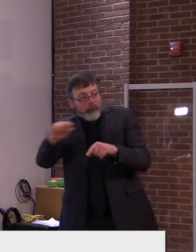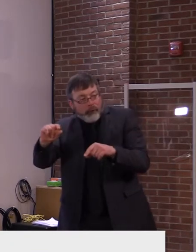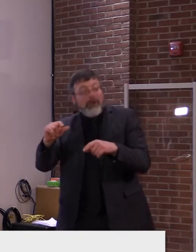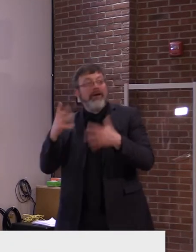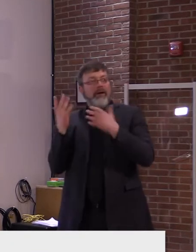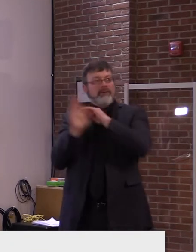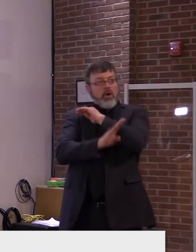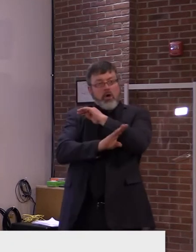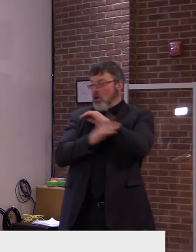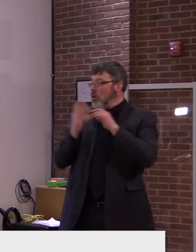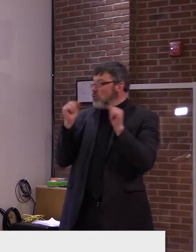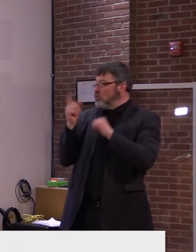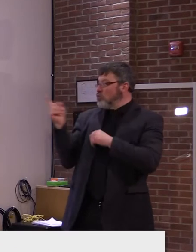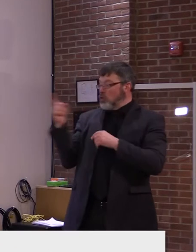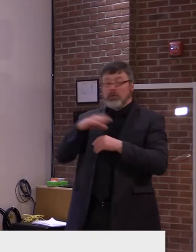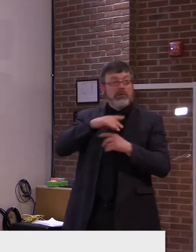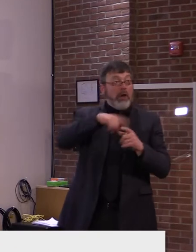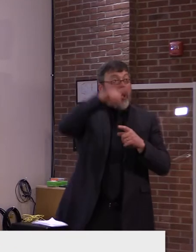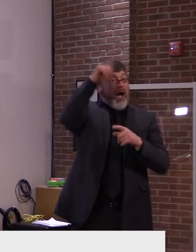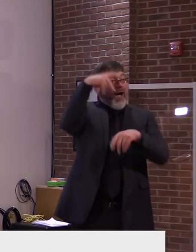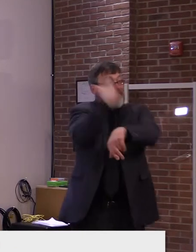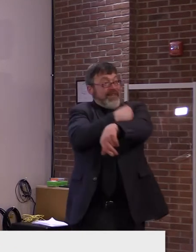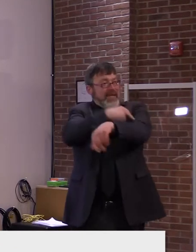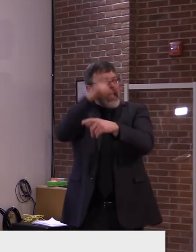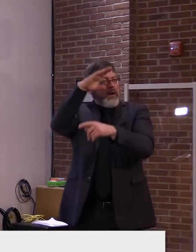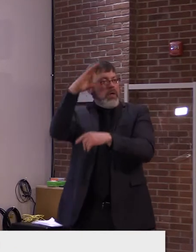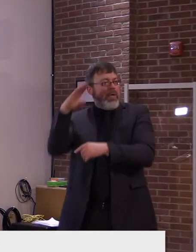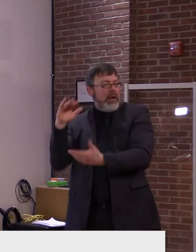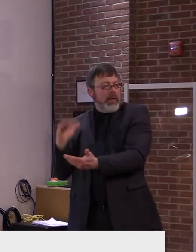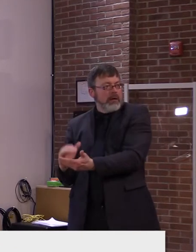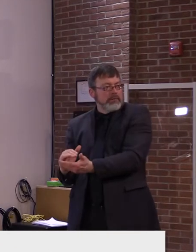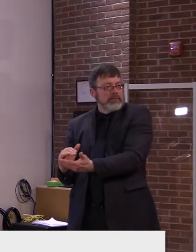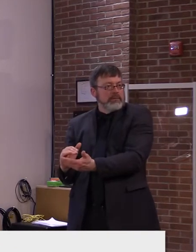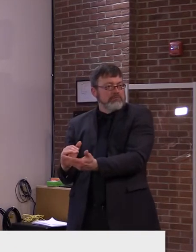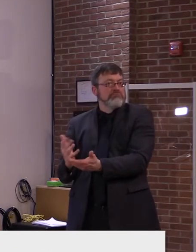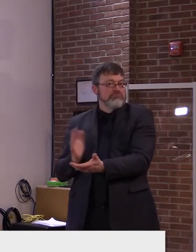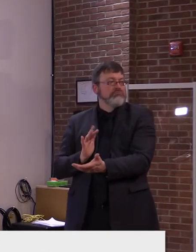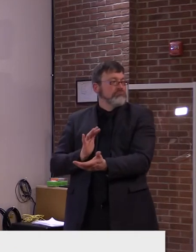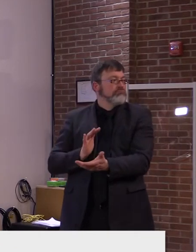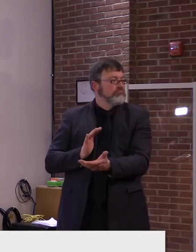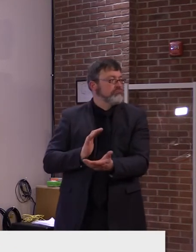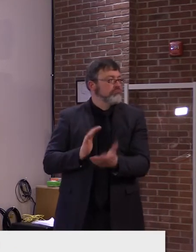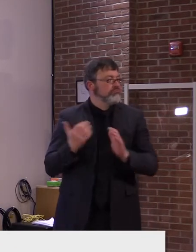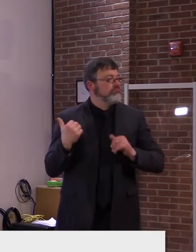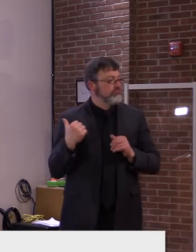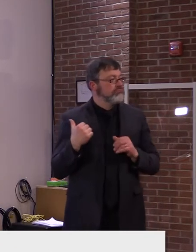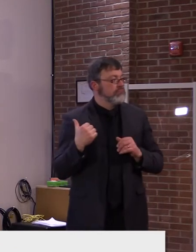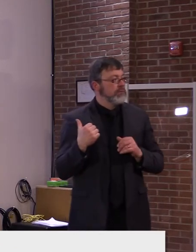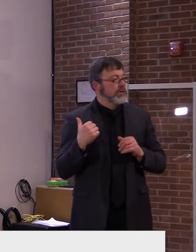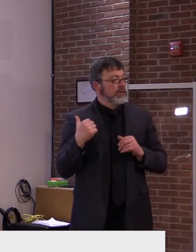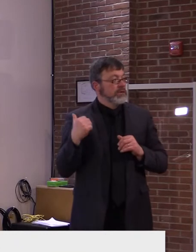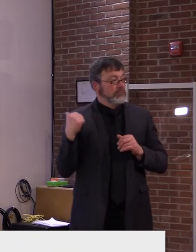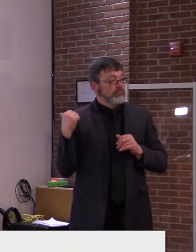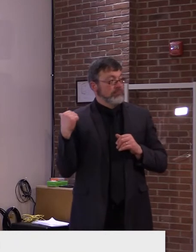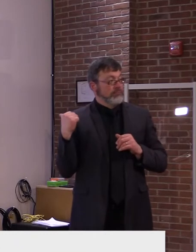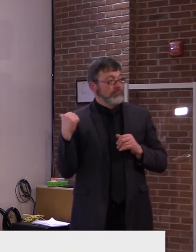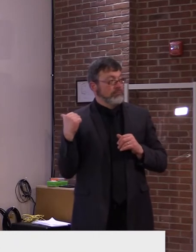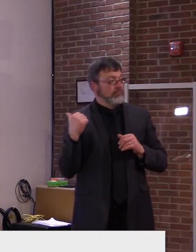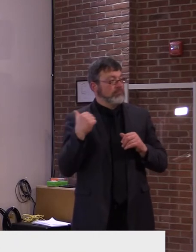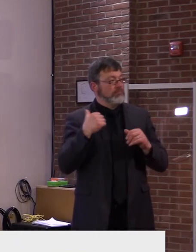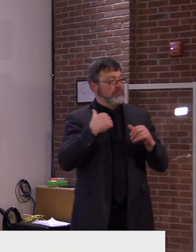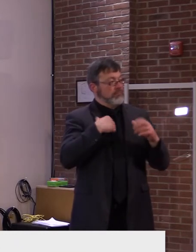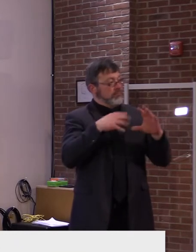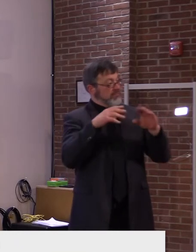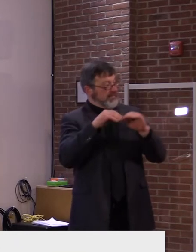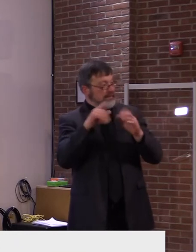in our state. This is all deaths, but as we know, the majority of deaths are occurring in the older age ranges,